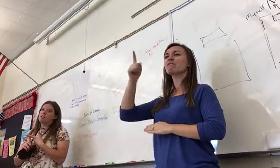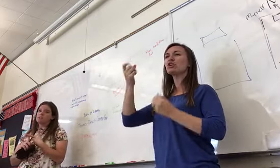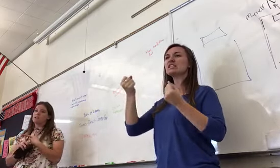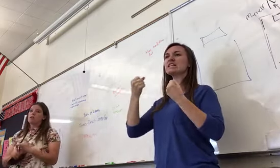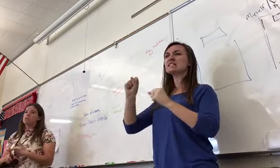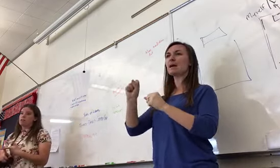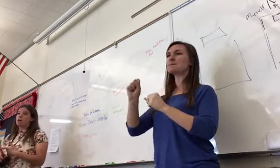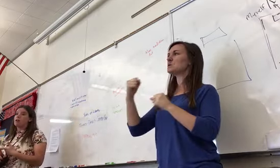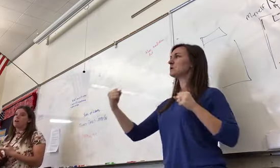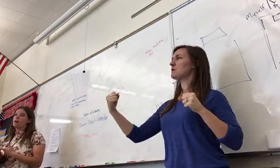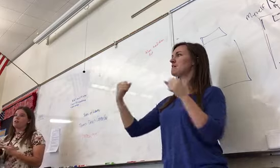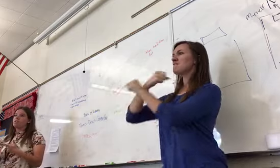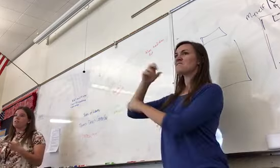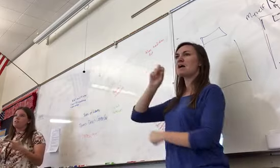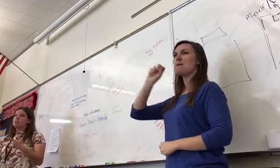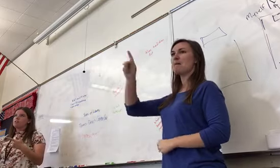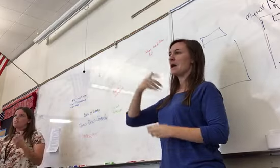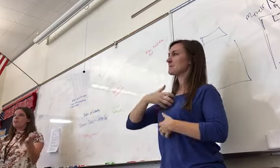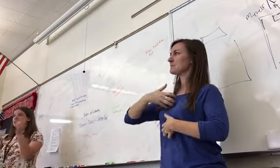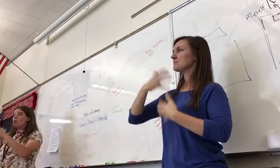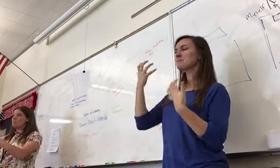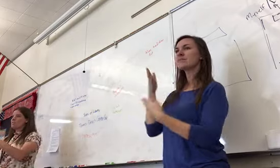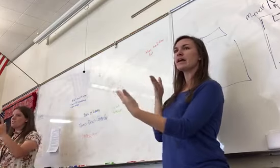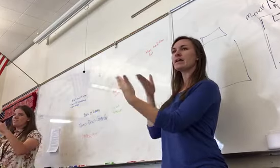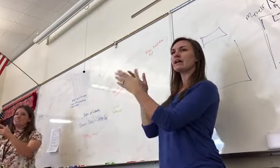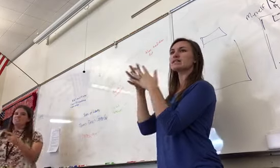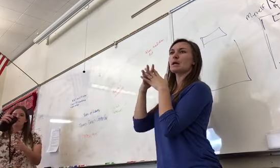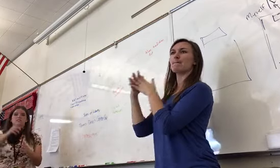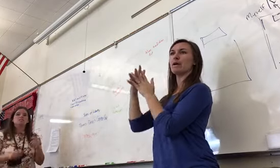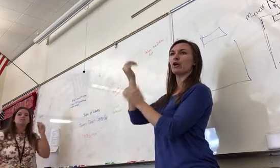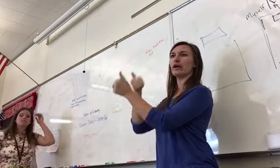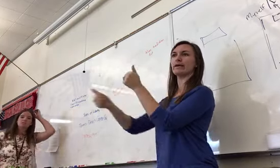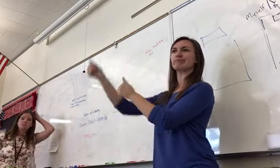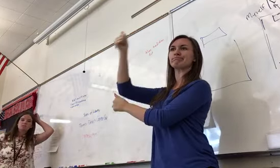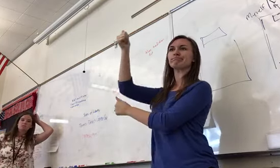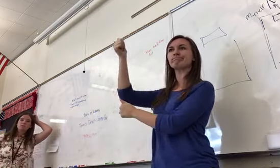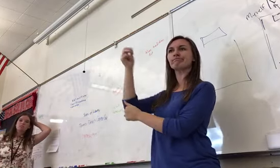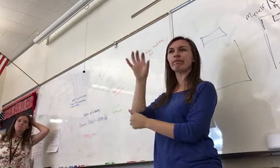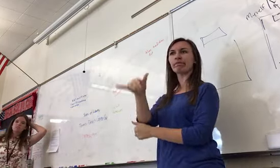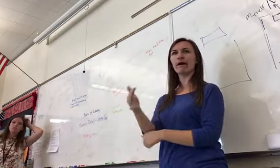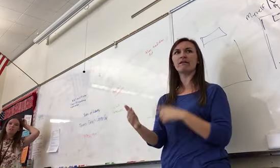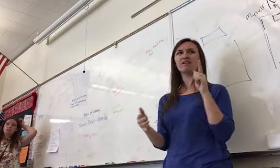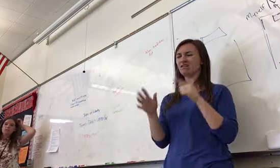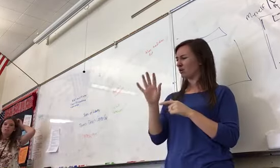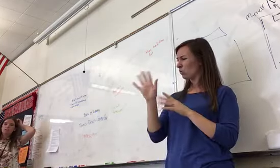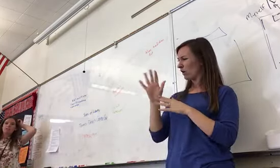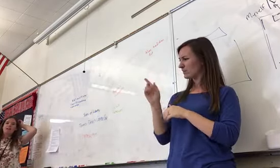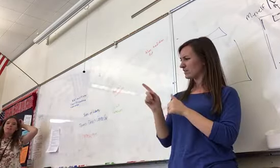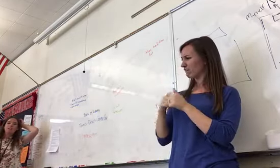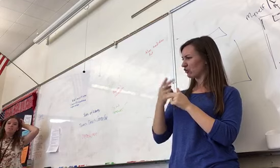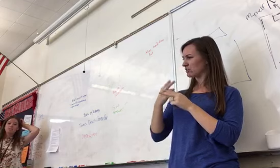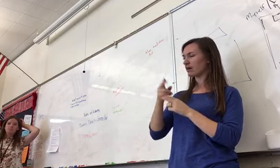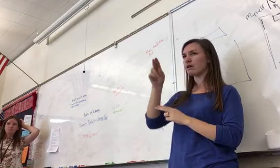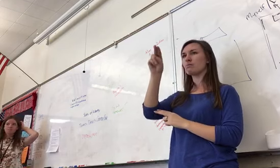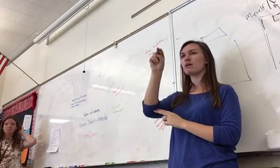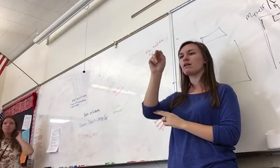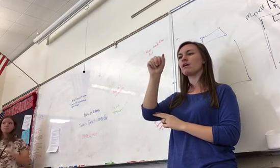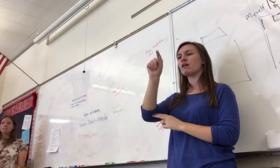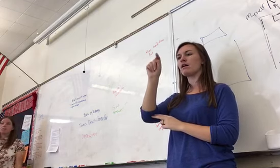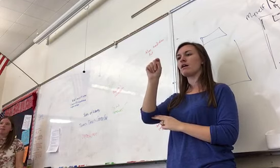American overlords, England. What was his first name? Nathaniel. Nathaniel